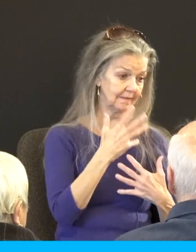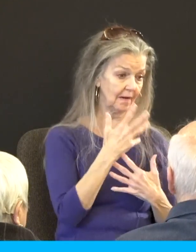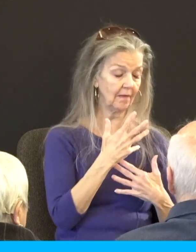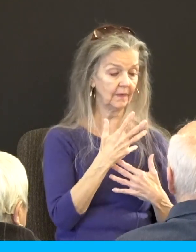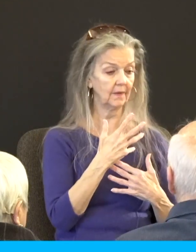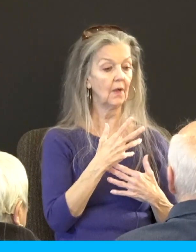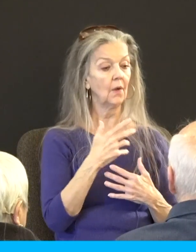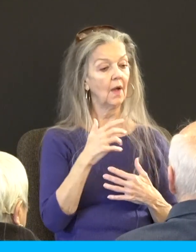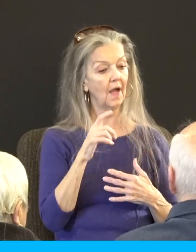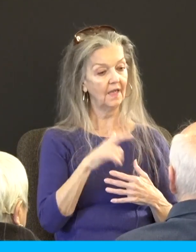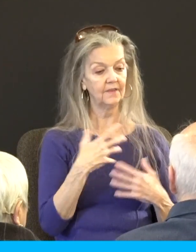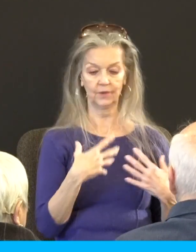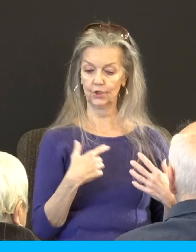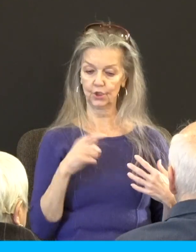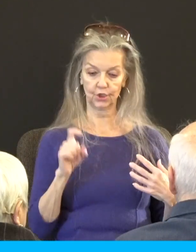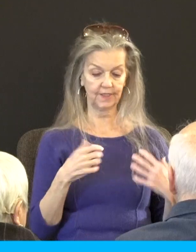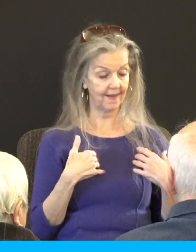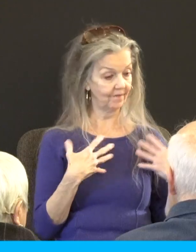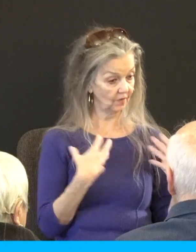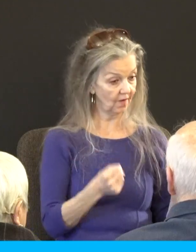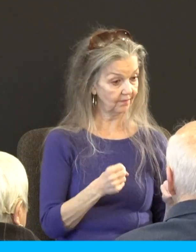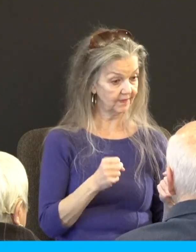all that they would do the right thing.